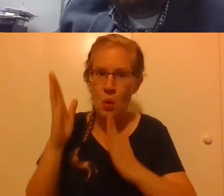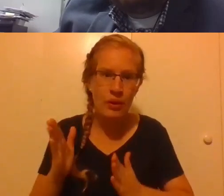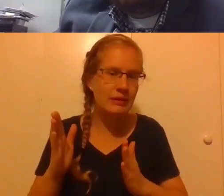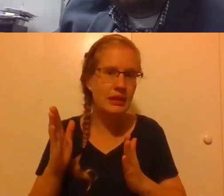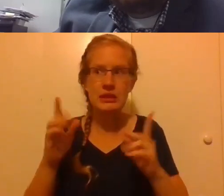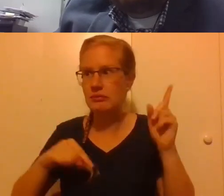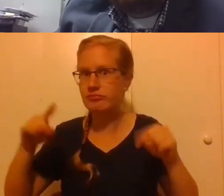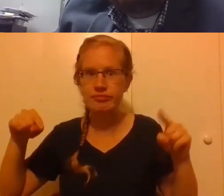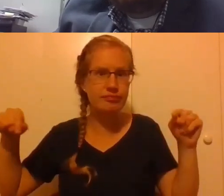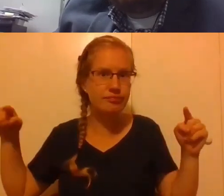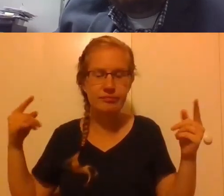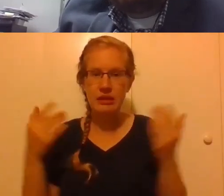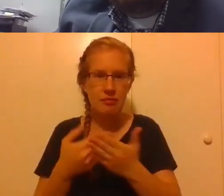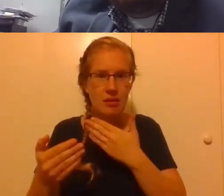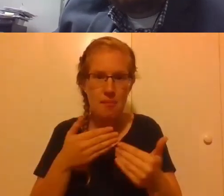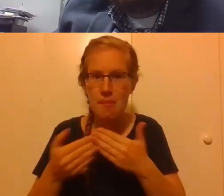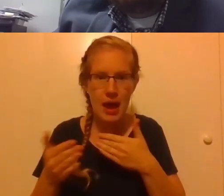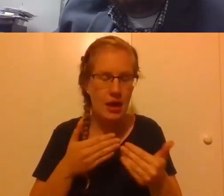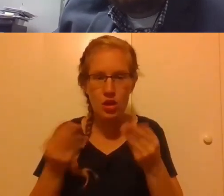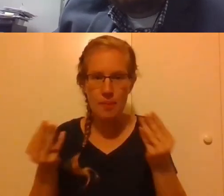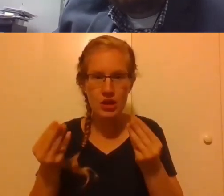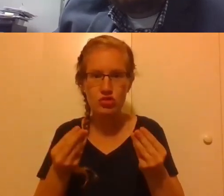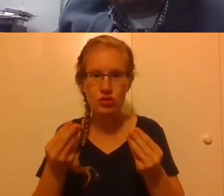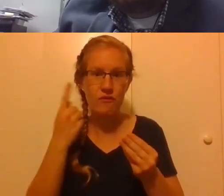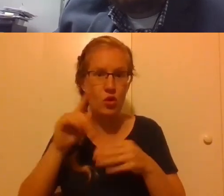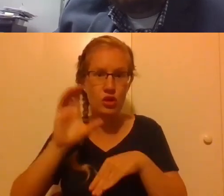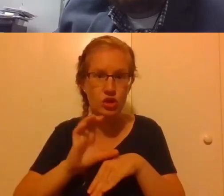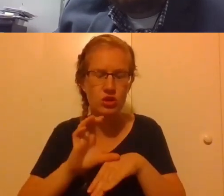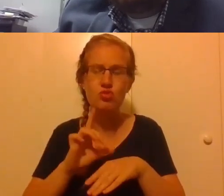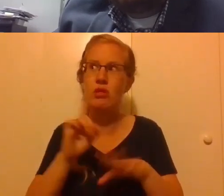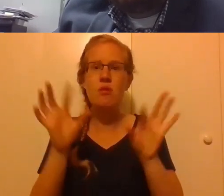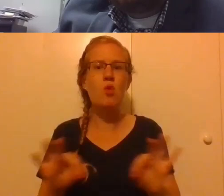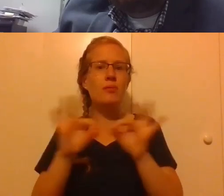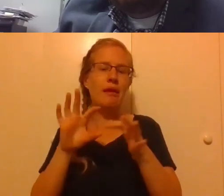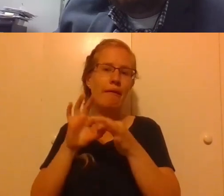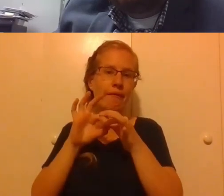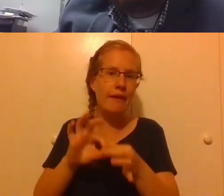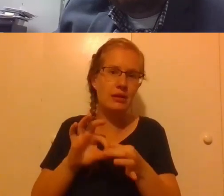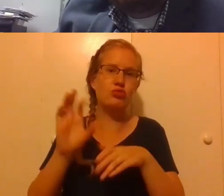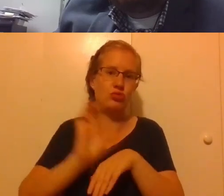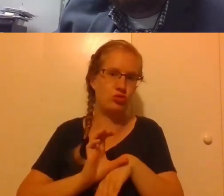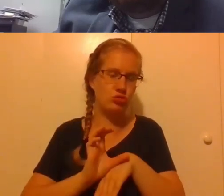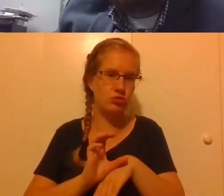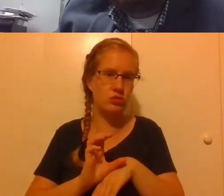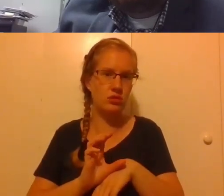regardless of the ministry that they're performing on behalf of the church, how important it is for them to be connected to the church. And not just part of the body of Christ,